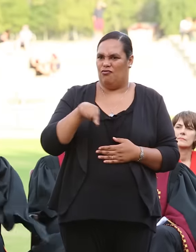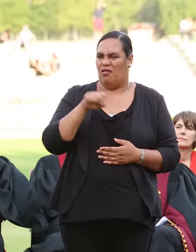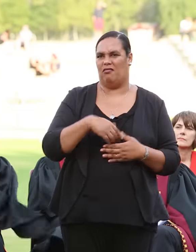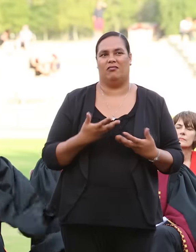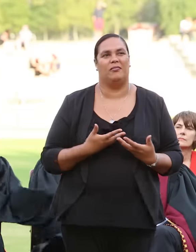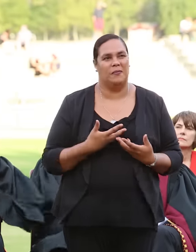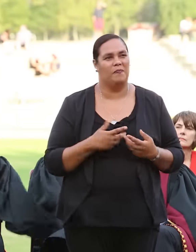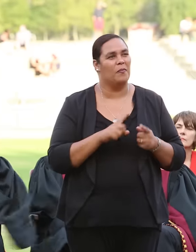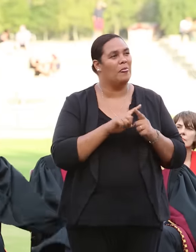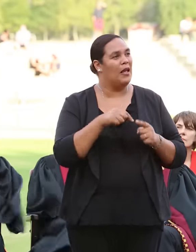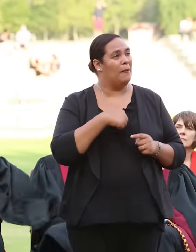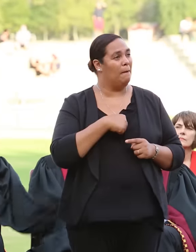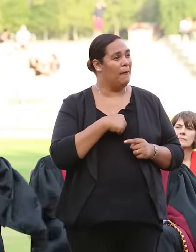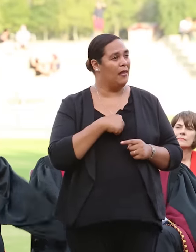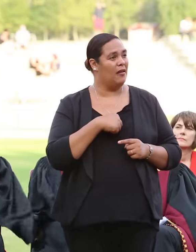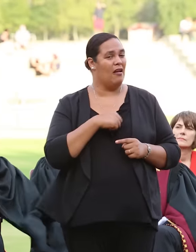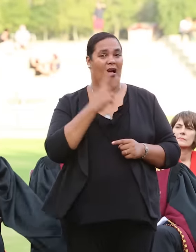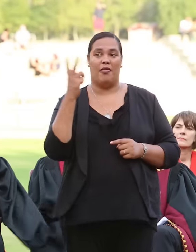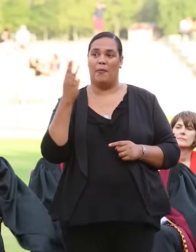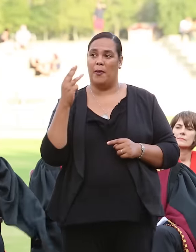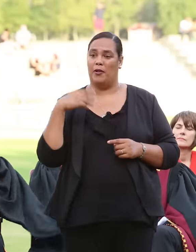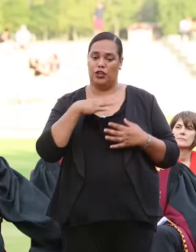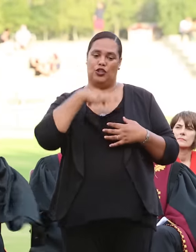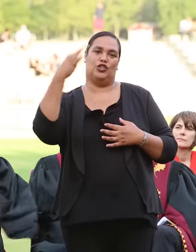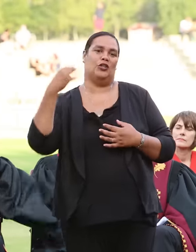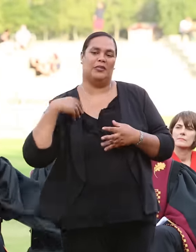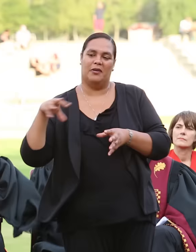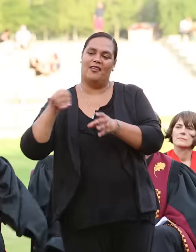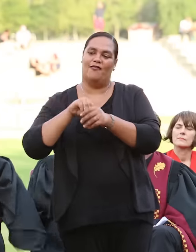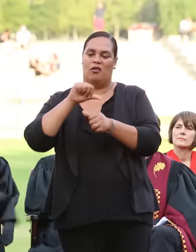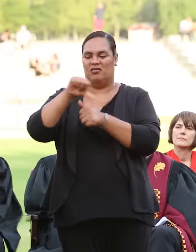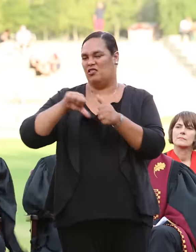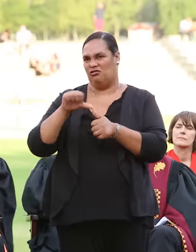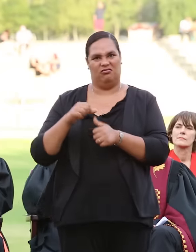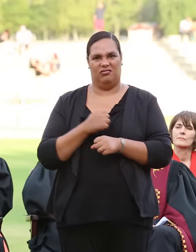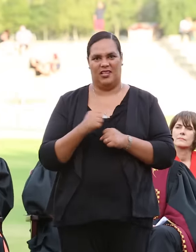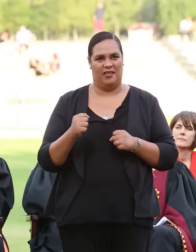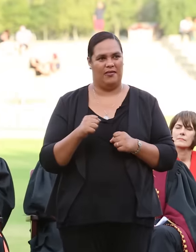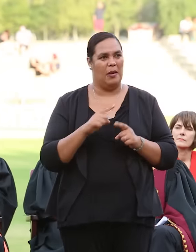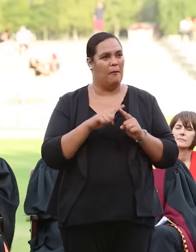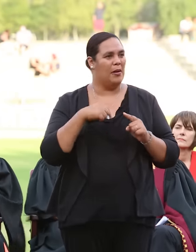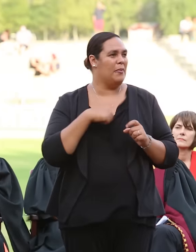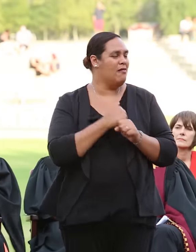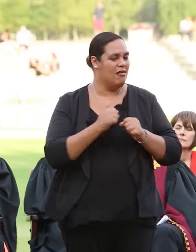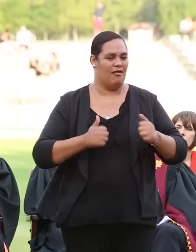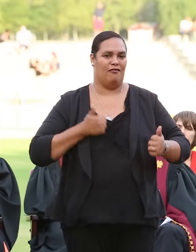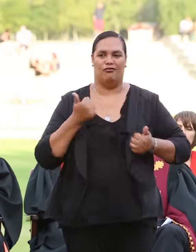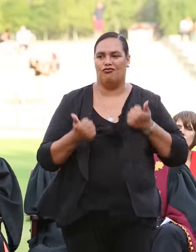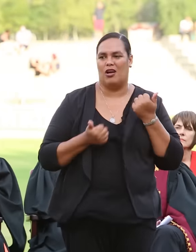I wasn't the person that others willingly chose to engage with at social events. And for someone who had never struggled with